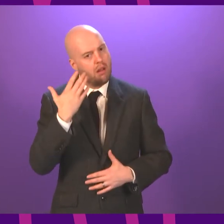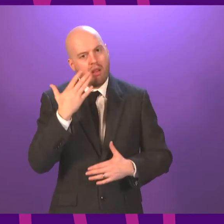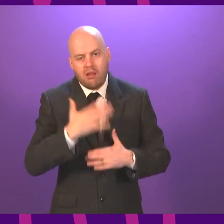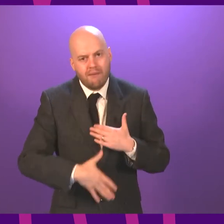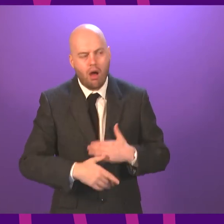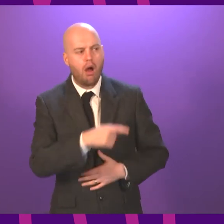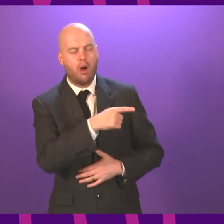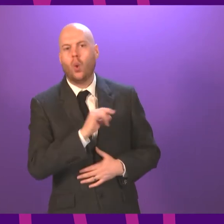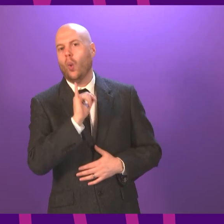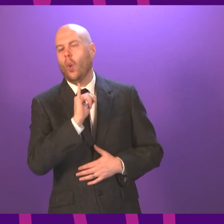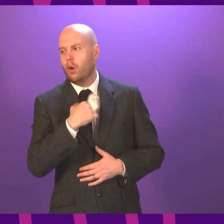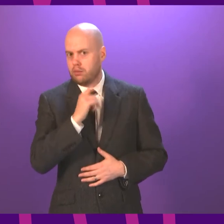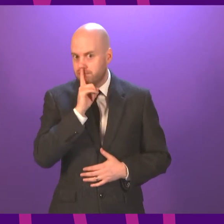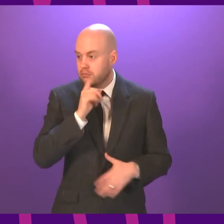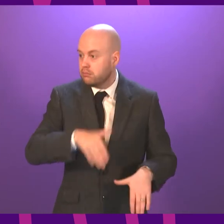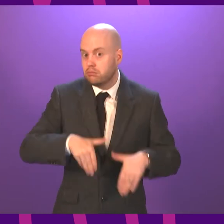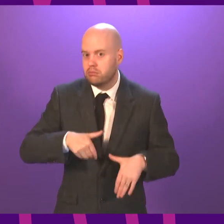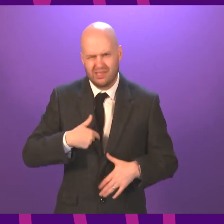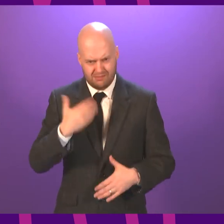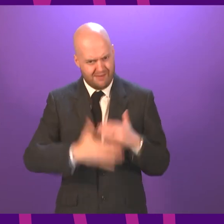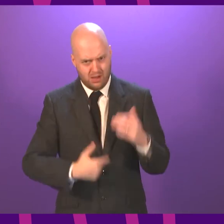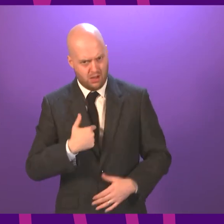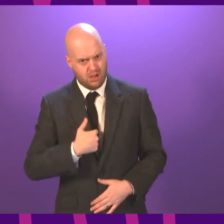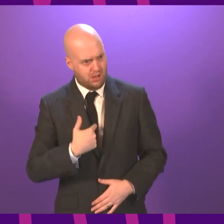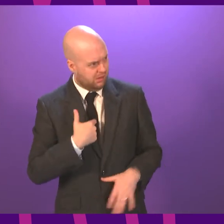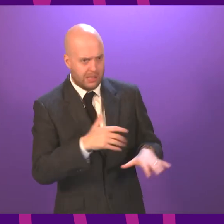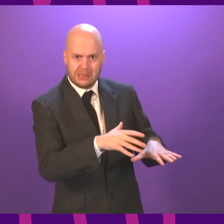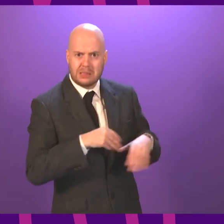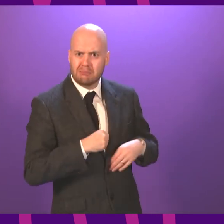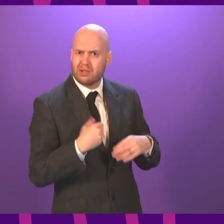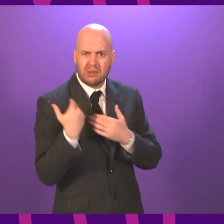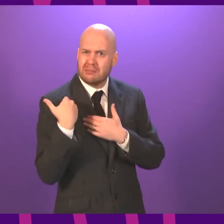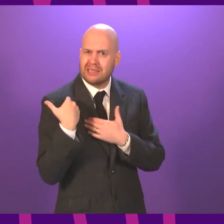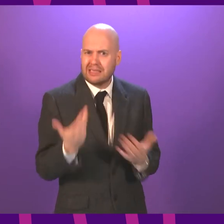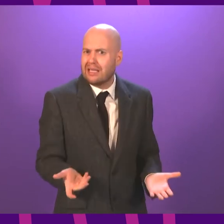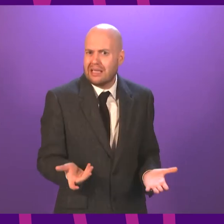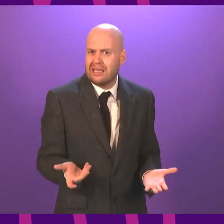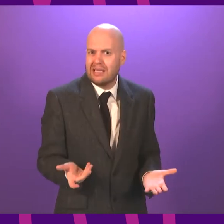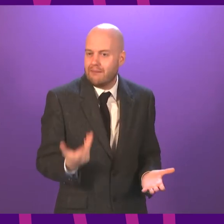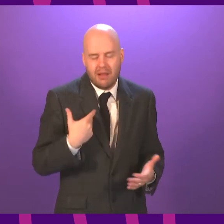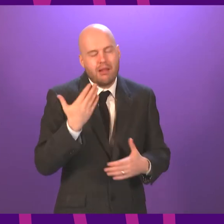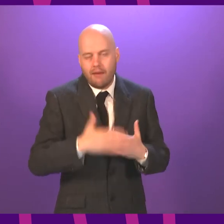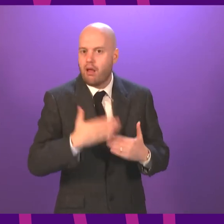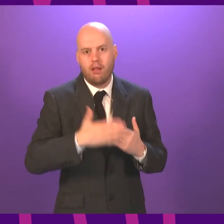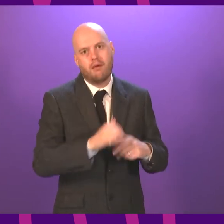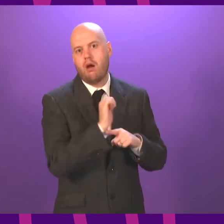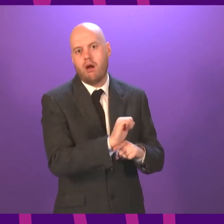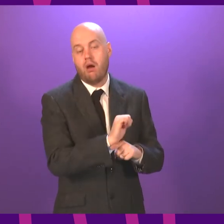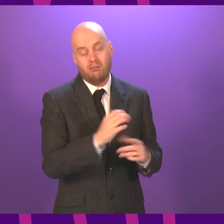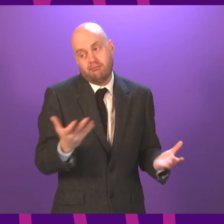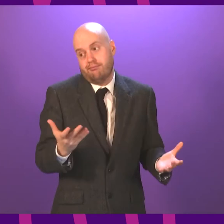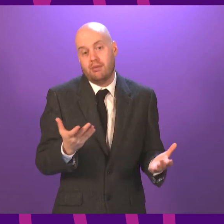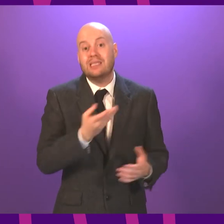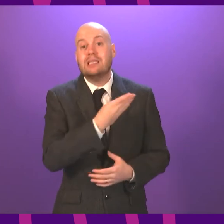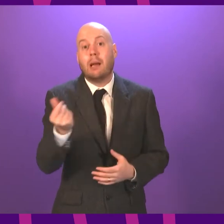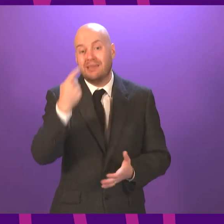maker in the Scottish Government. I take responsibility for all of the decisions. I have never tried to shy away from it. I will live with the consequences of those